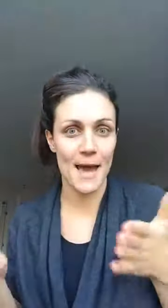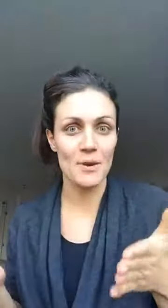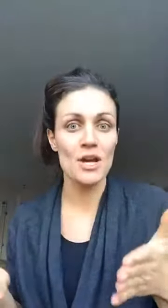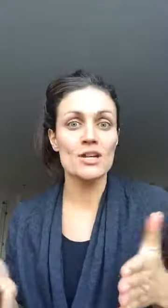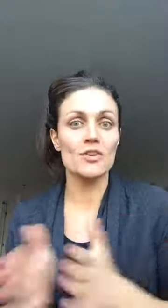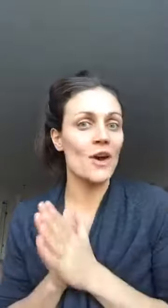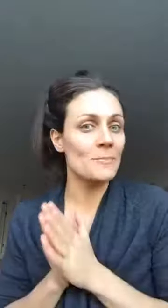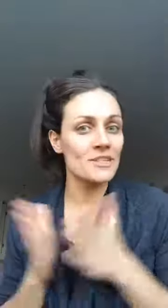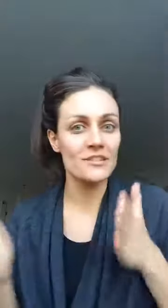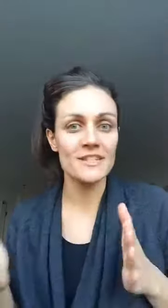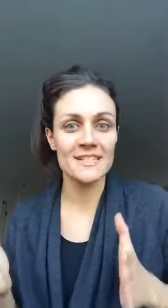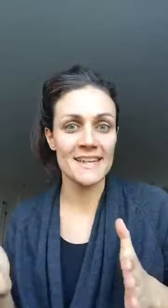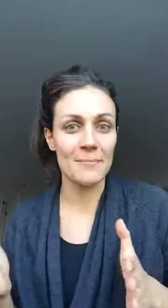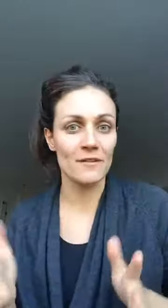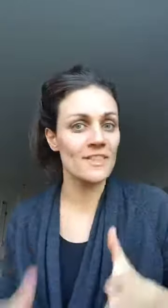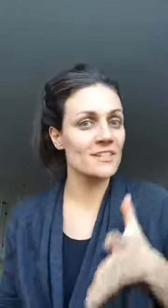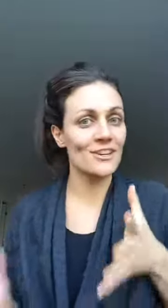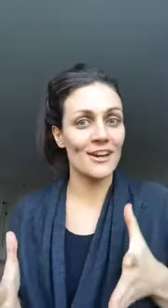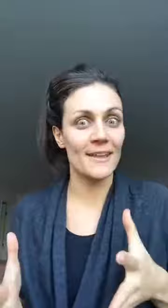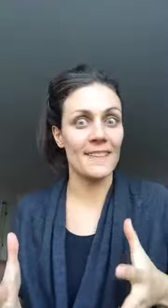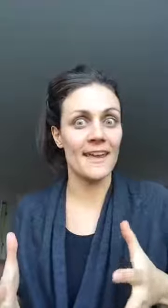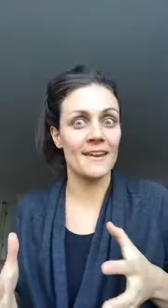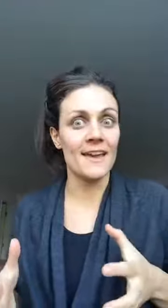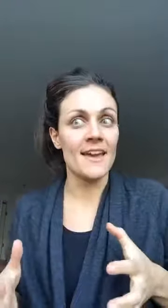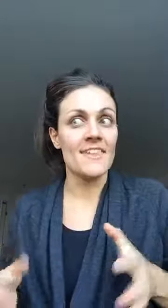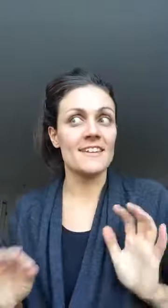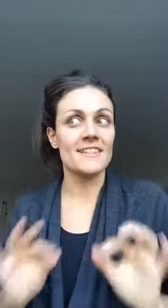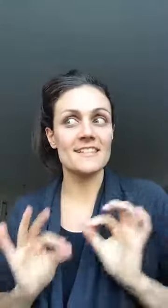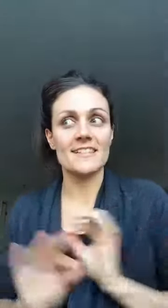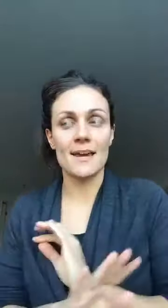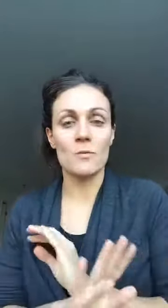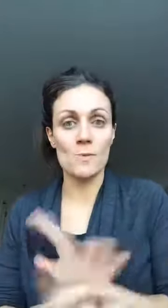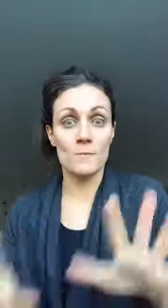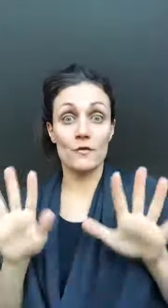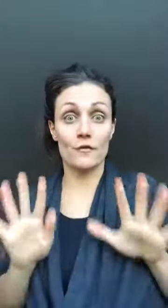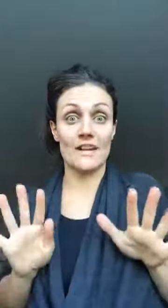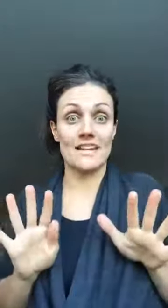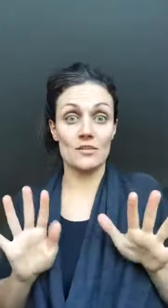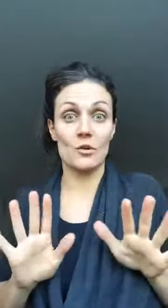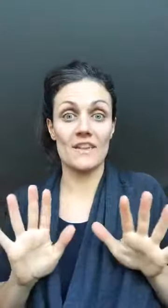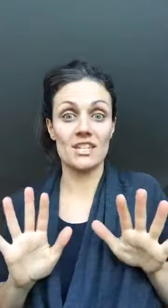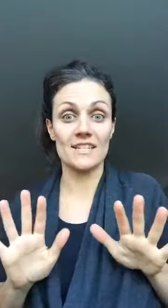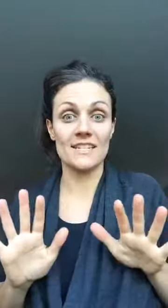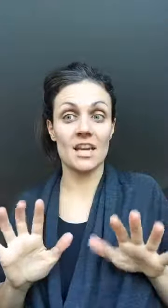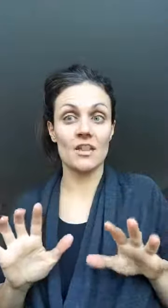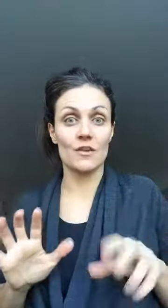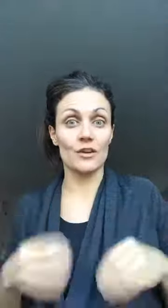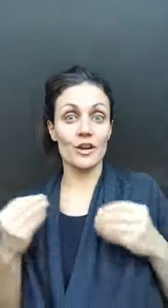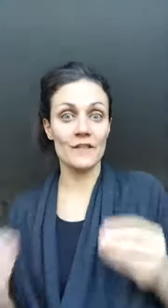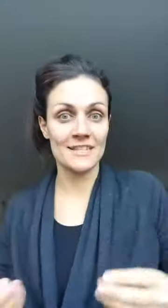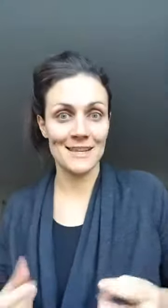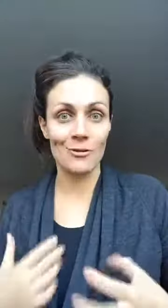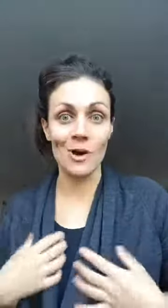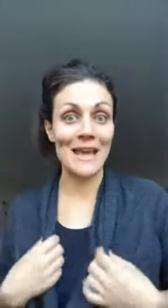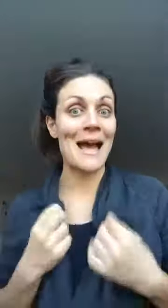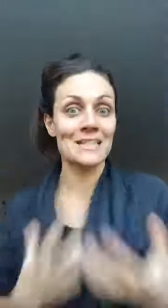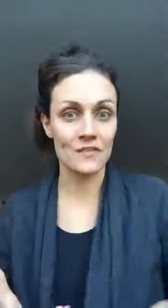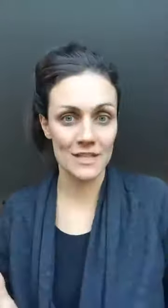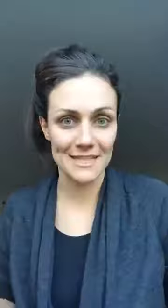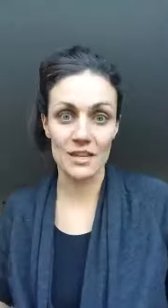so up until this step everything's good and then this is the step where people freeze or they just they're nervous they don't want to ask for the sale they